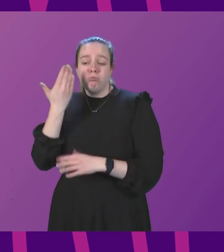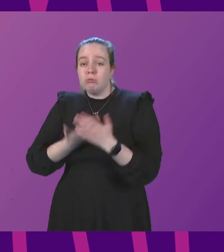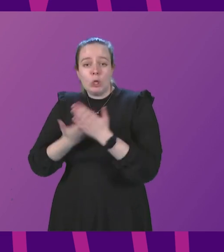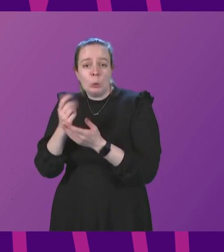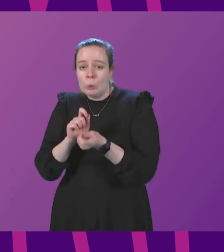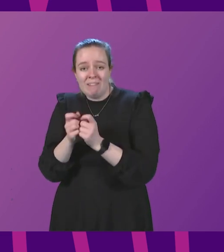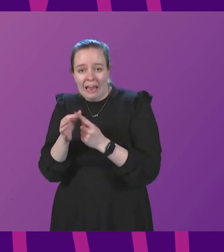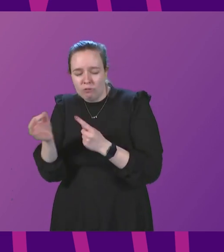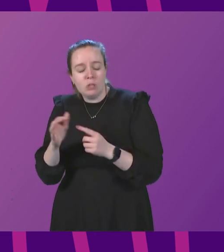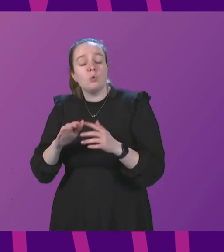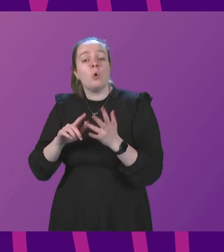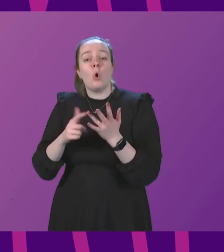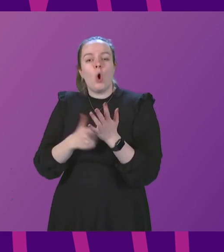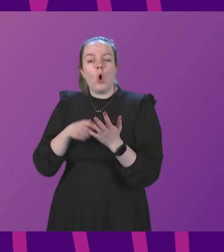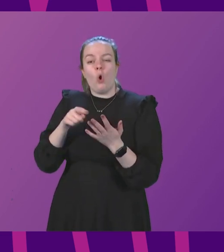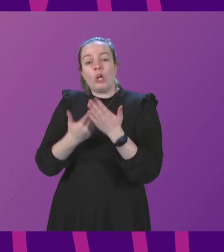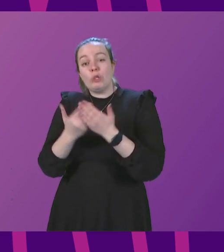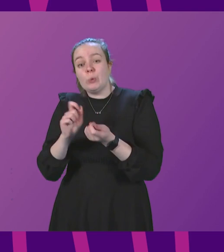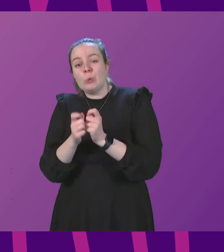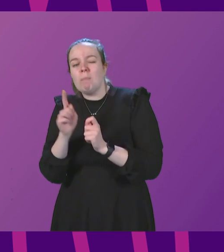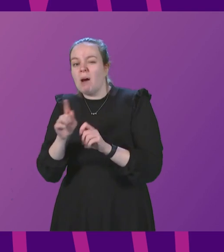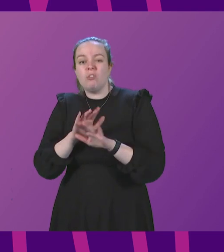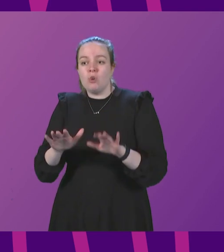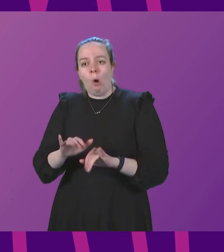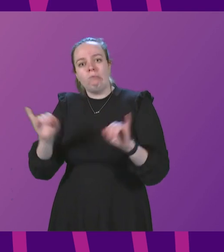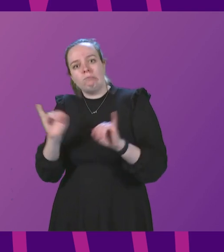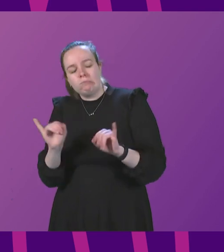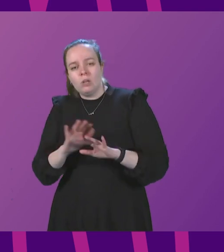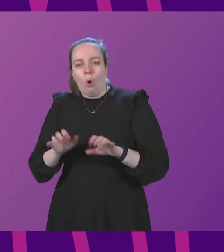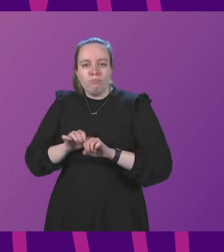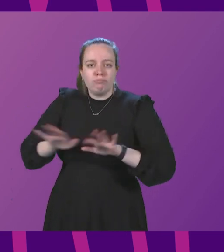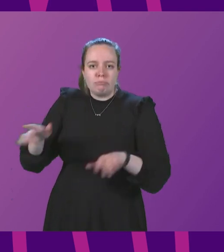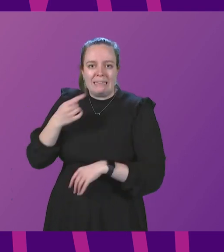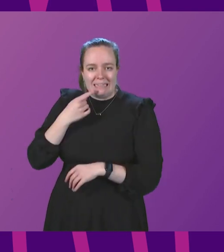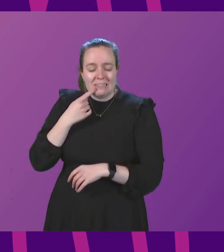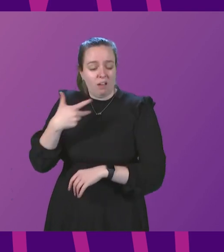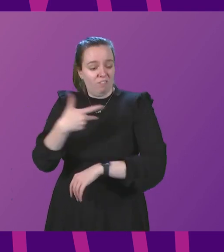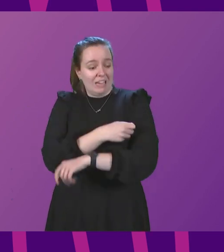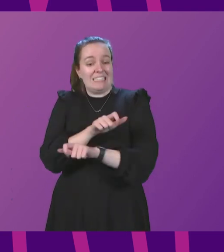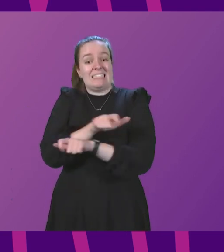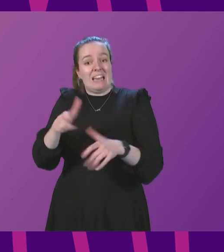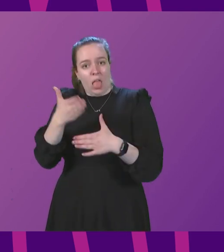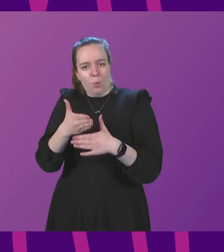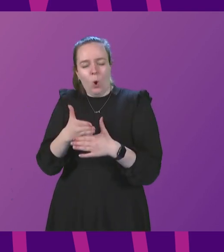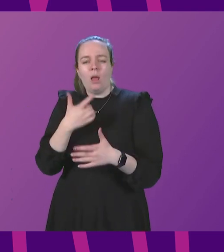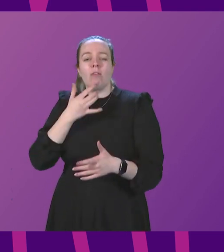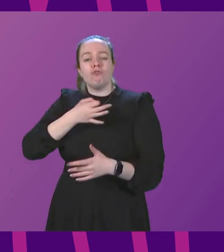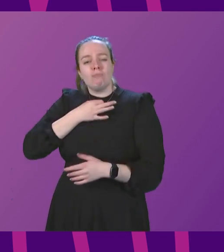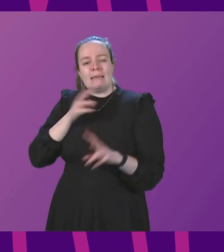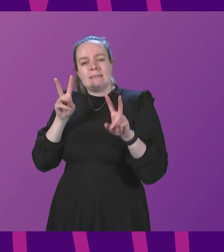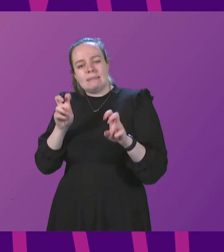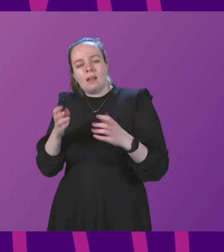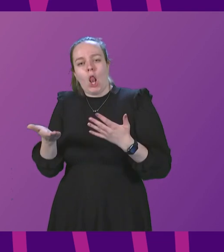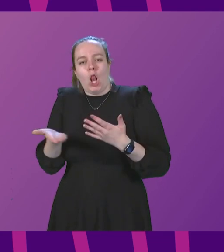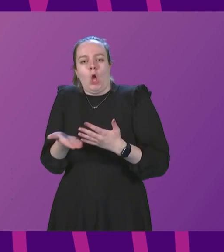or if a new variant was neither more transmissible nor more severe, and if vaccines continue to be effective, the threat classification would